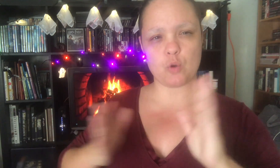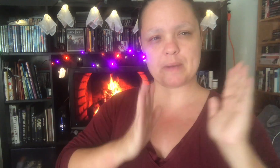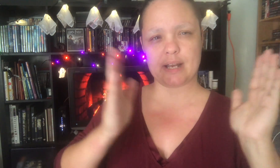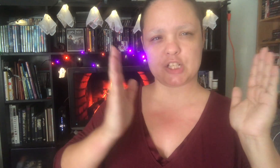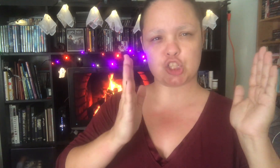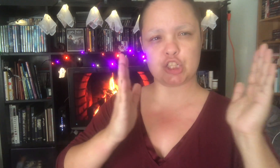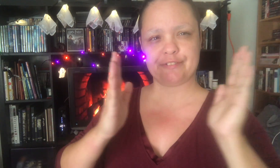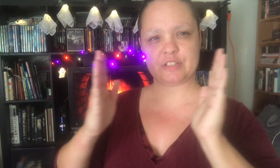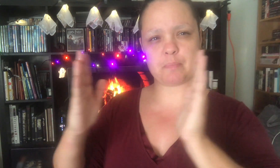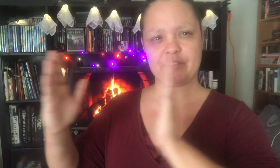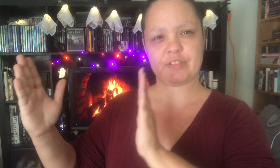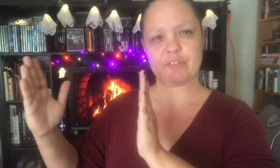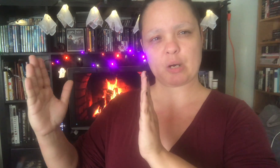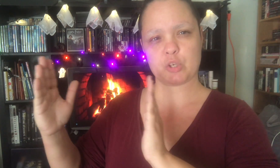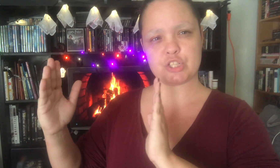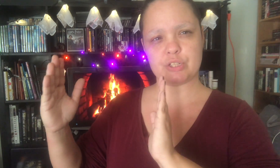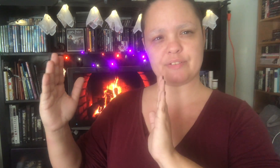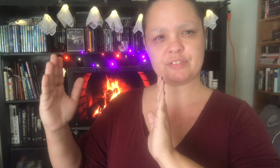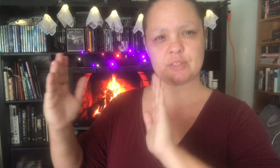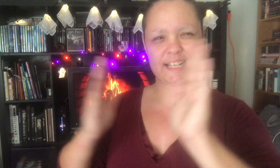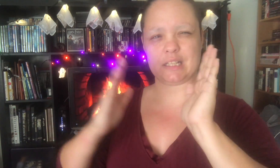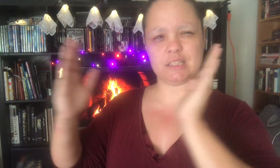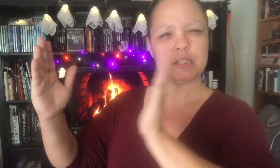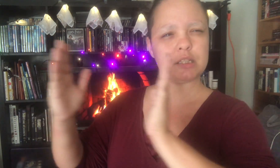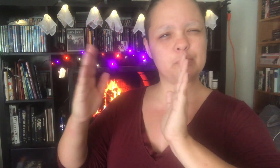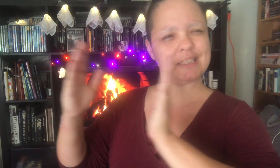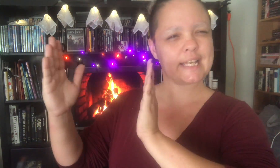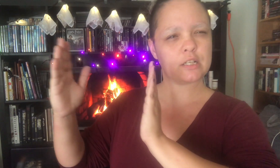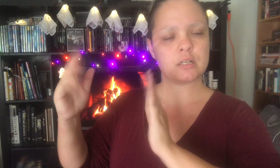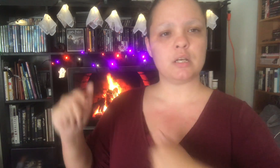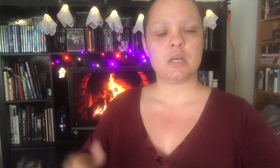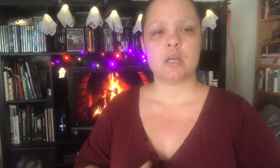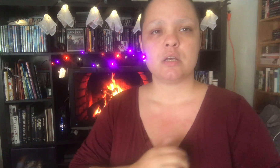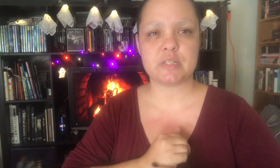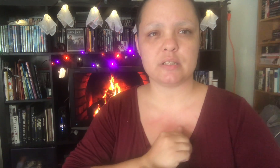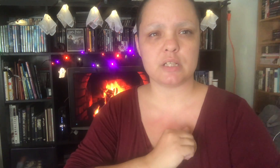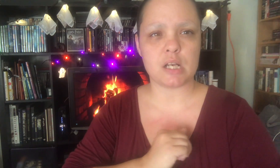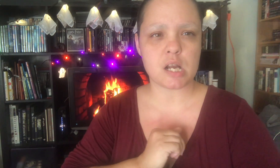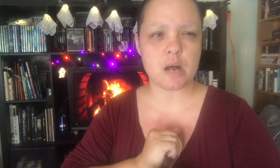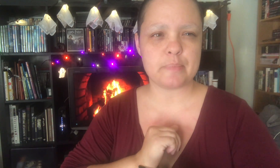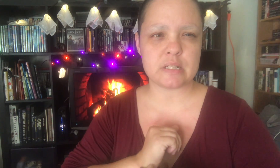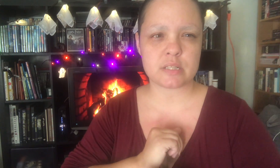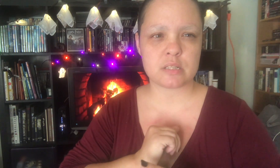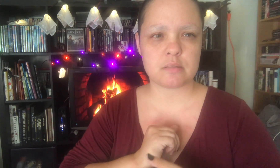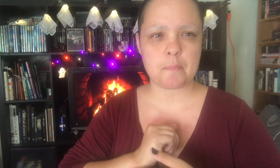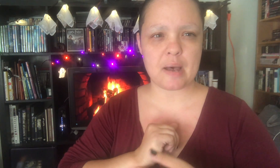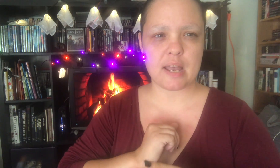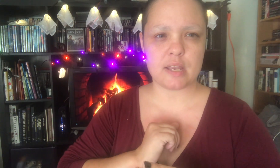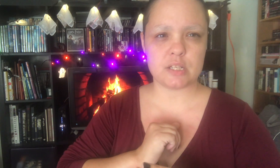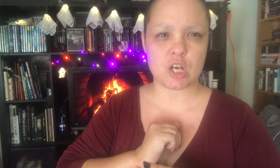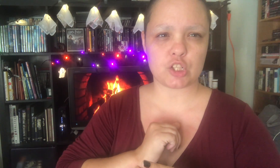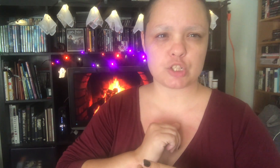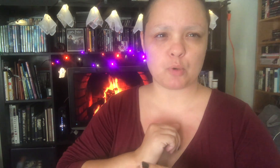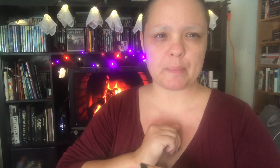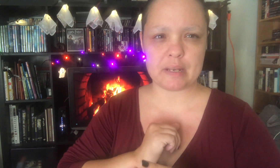So I shift my five-hour shift like a little bit later to encompass my doctor's appointment.